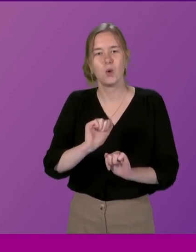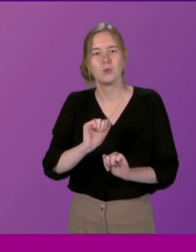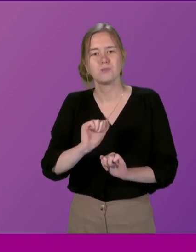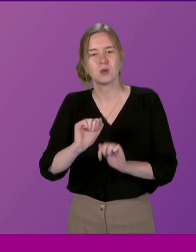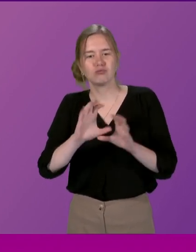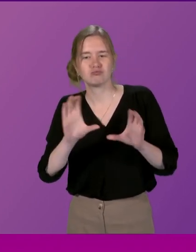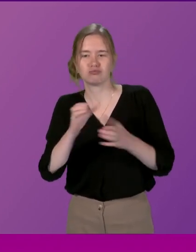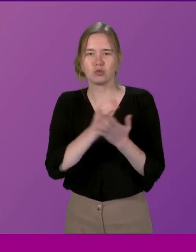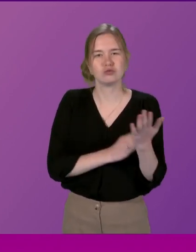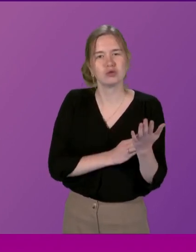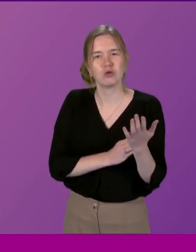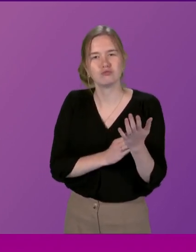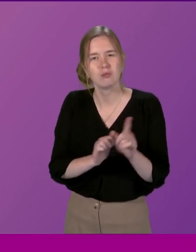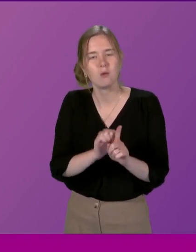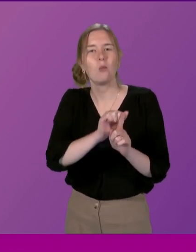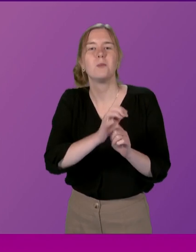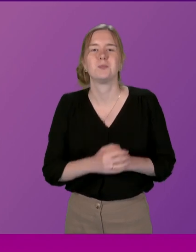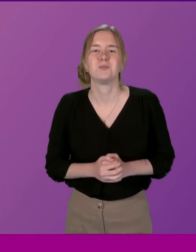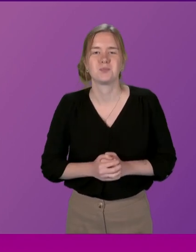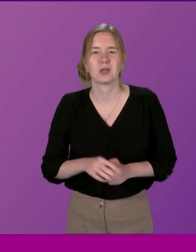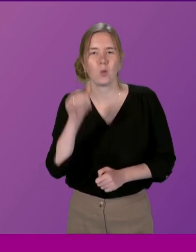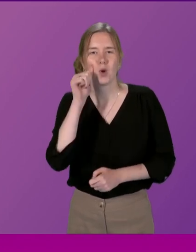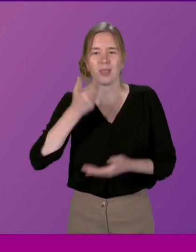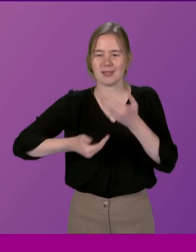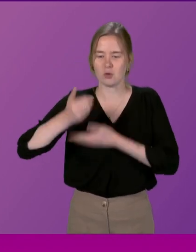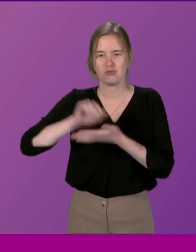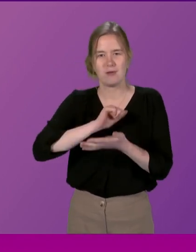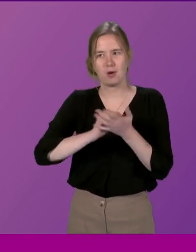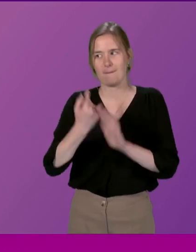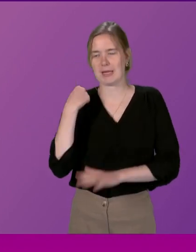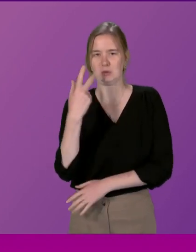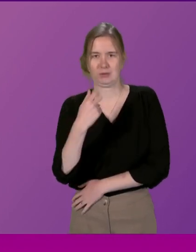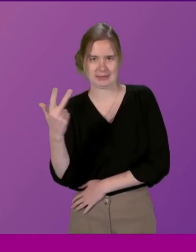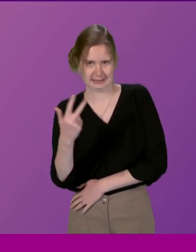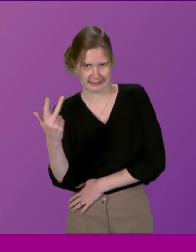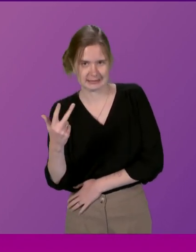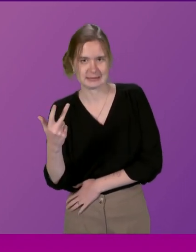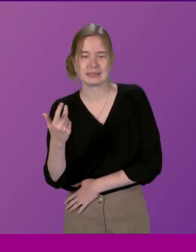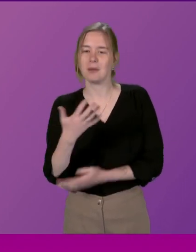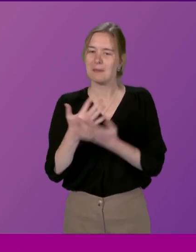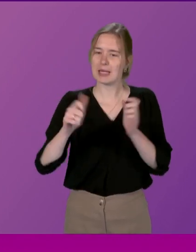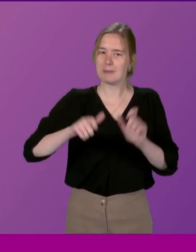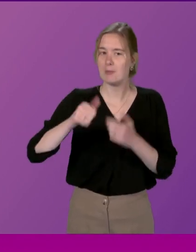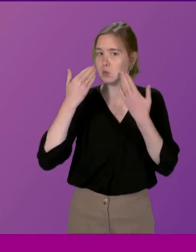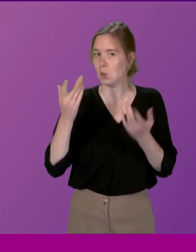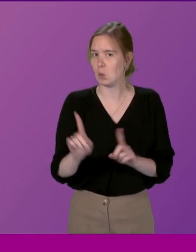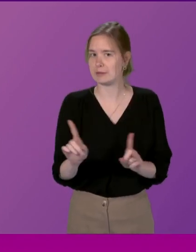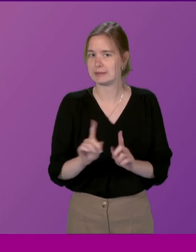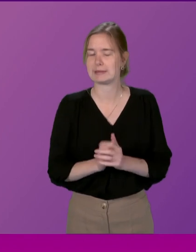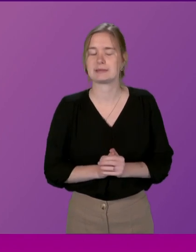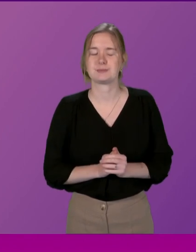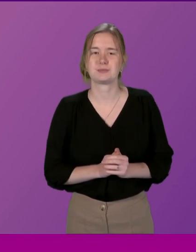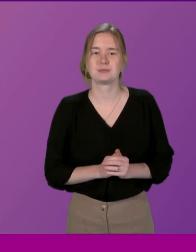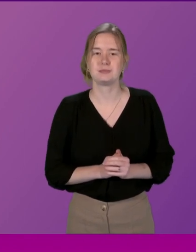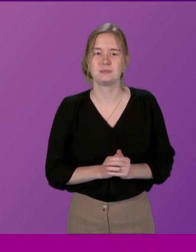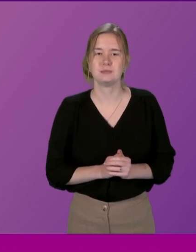reform We all know the result of its historic referendum held in 2018 But what many people probably do not know is that